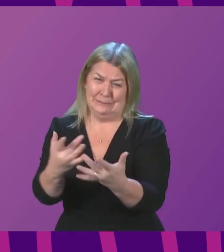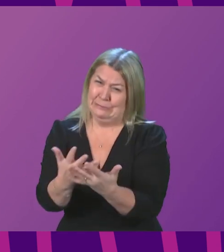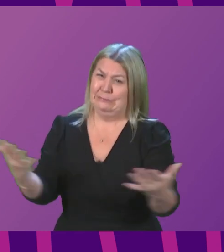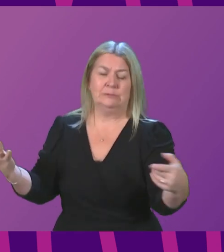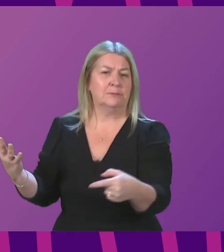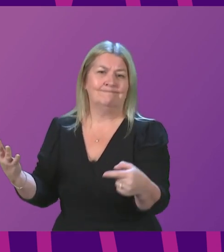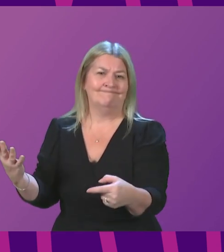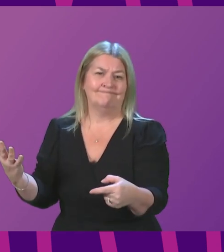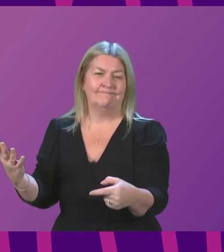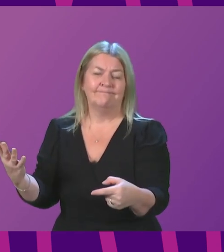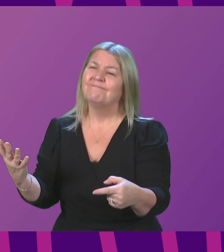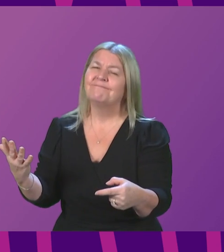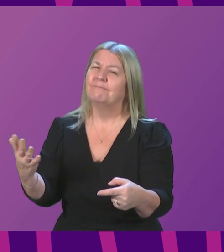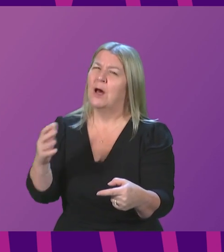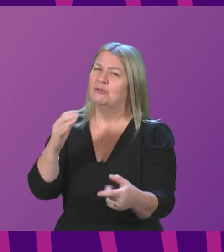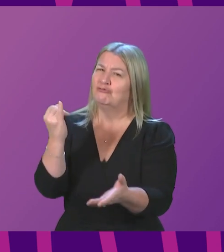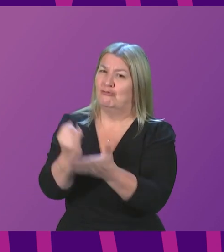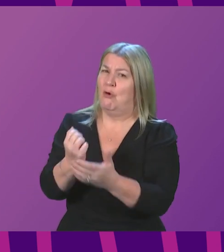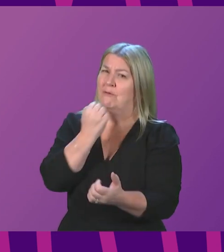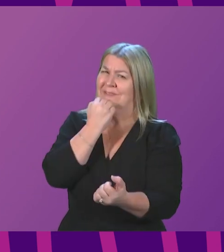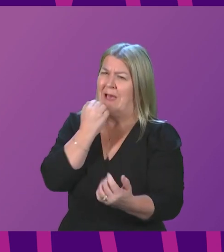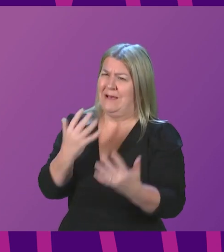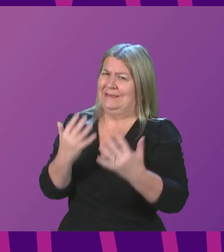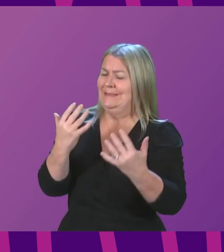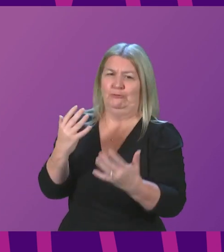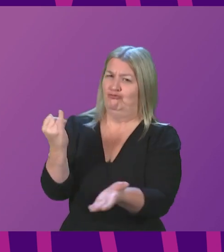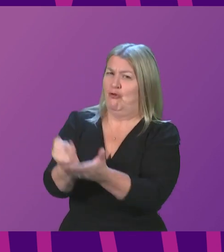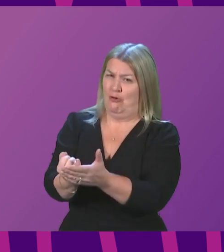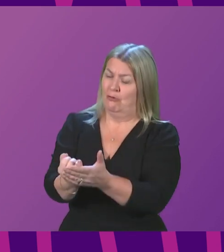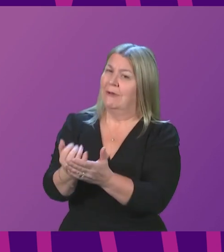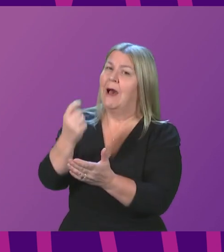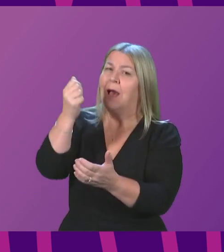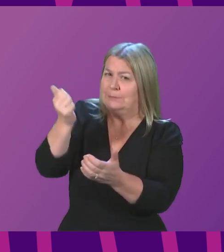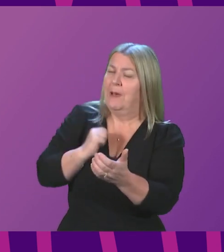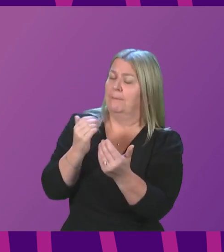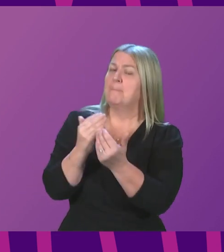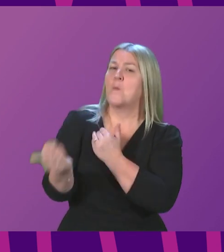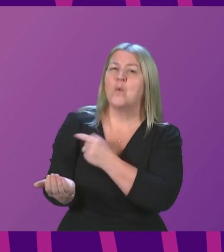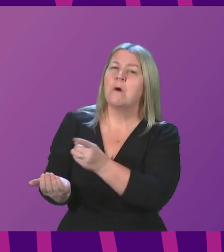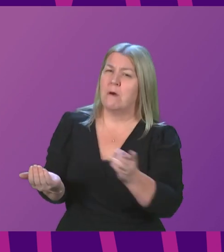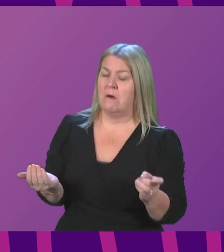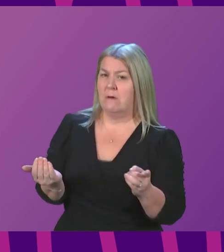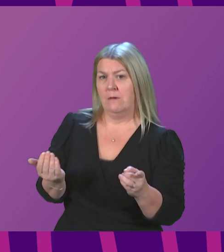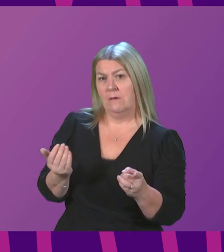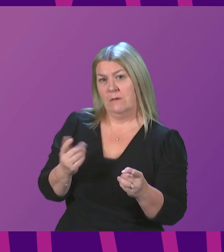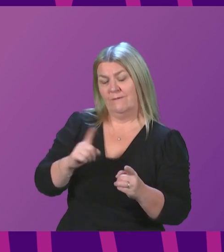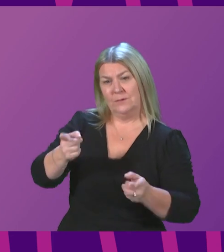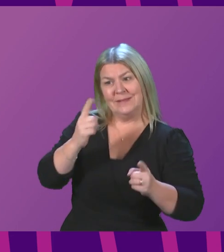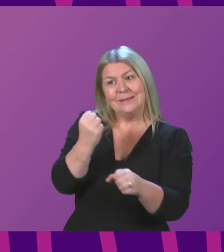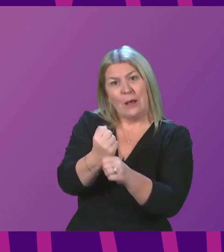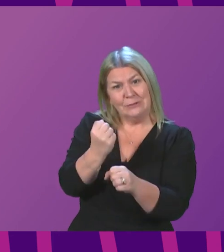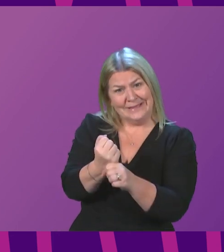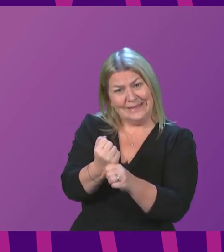clearly an underestimation of the true numbers of people sleeping rough in Scotland. So can the First Minister guarantee that as we head towards Christmas,